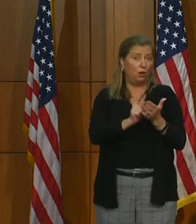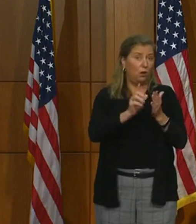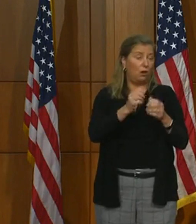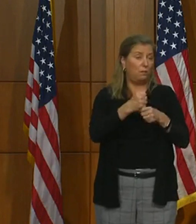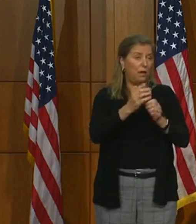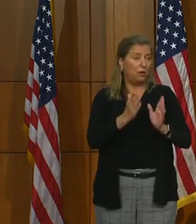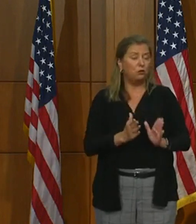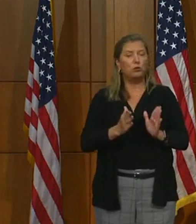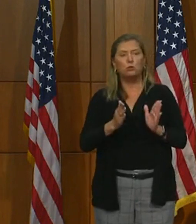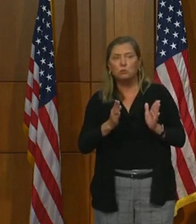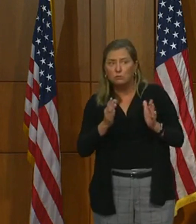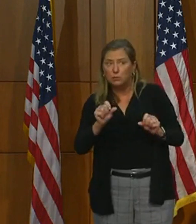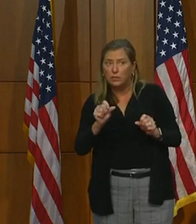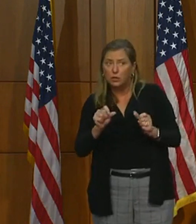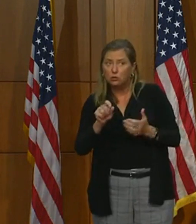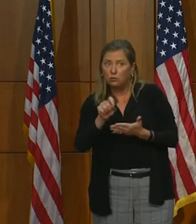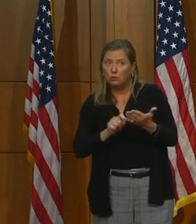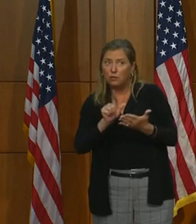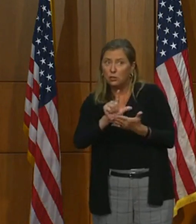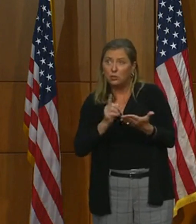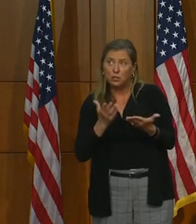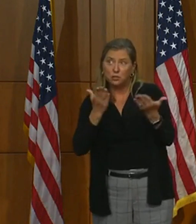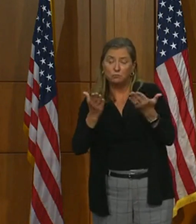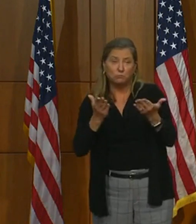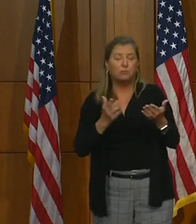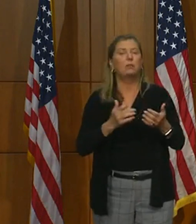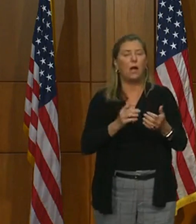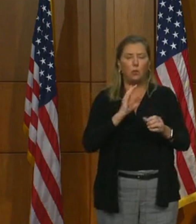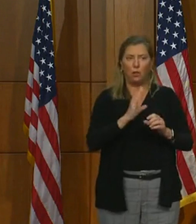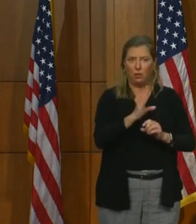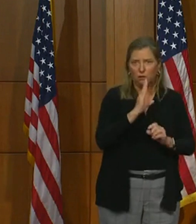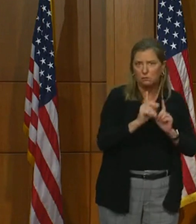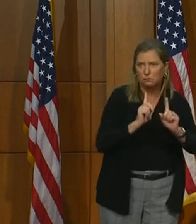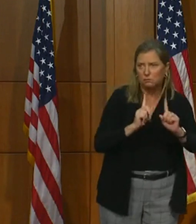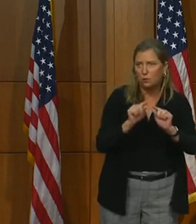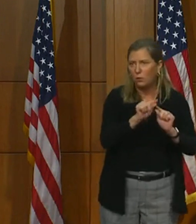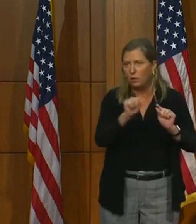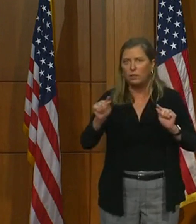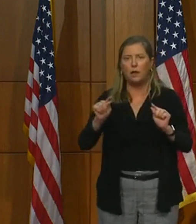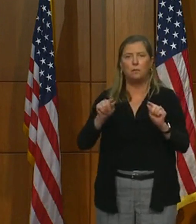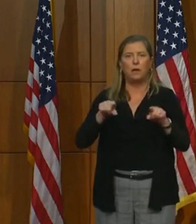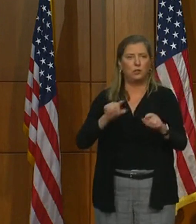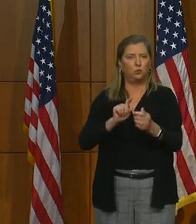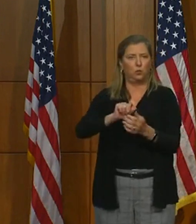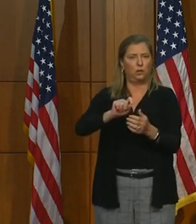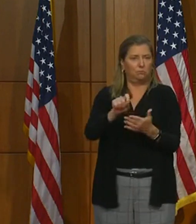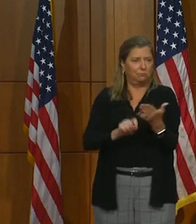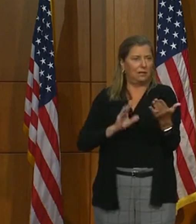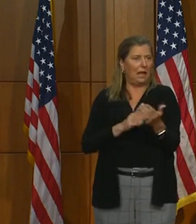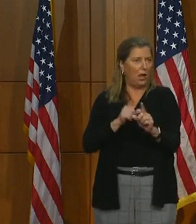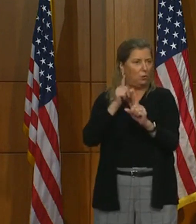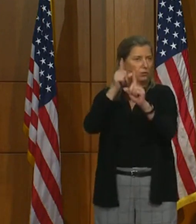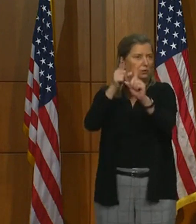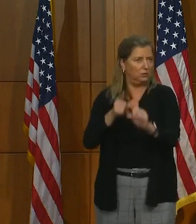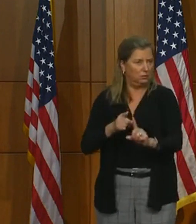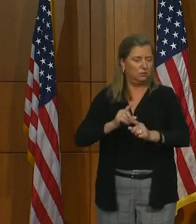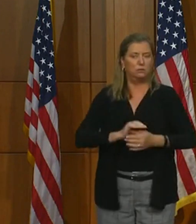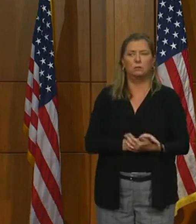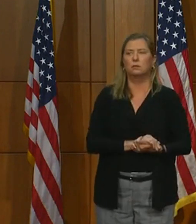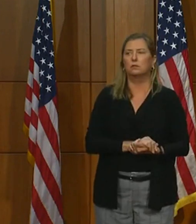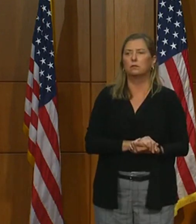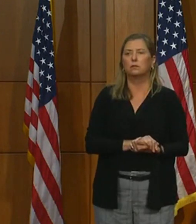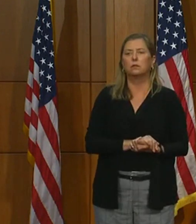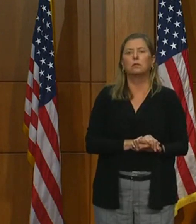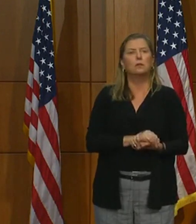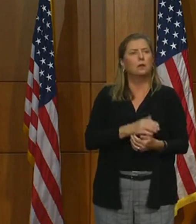and I will continue to meet with them and others as we shape this reform agenda. I am committed to